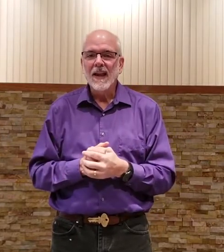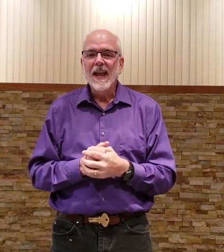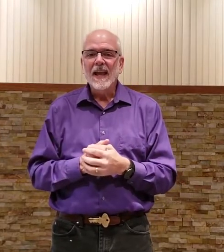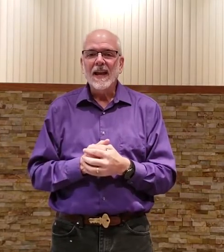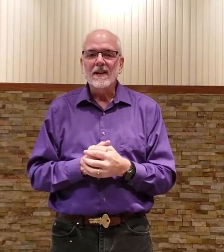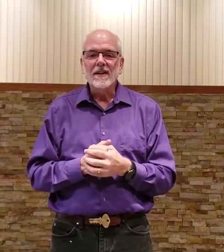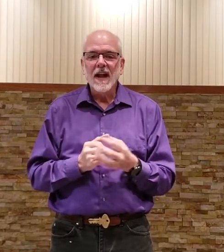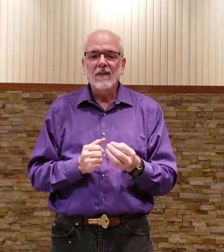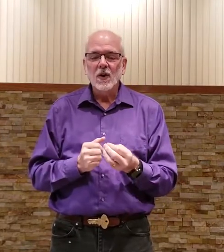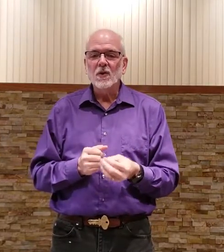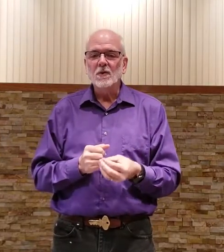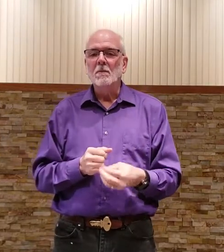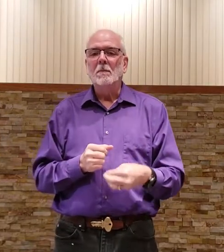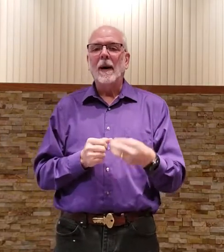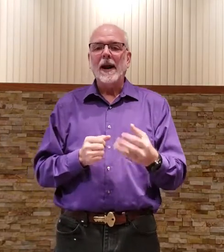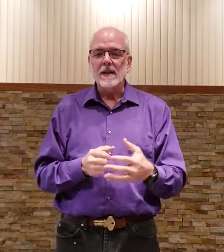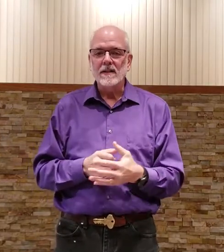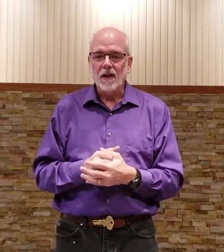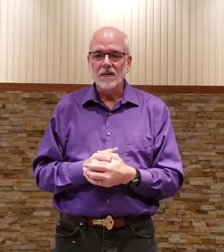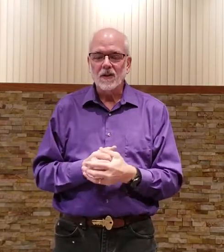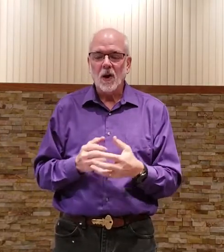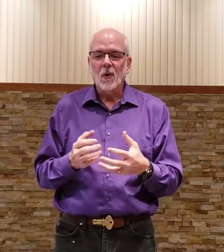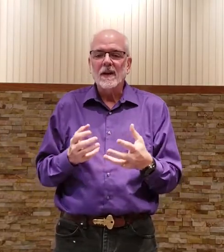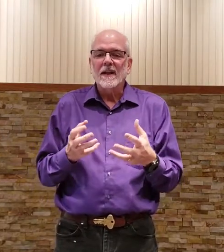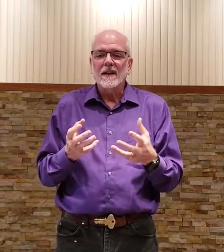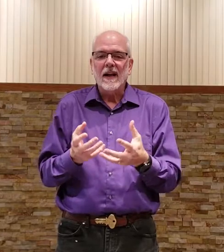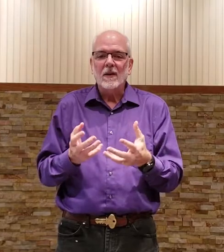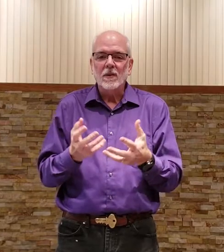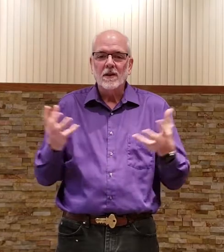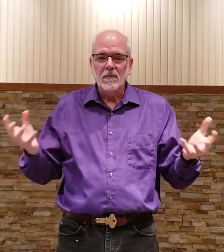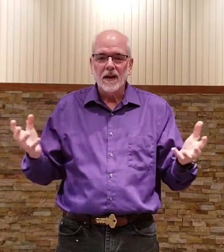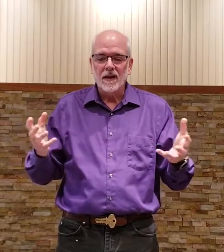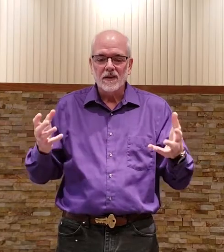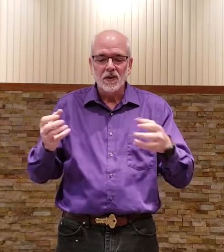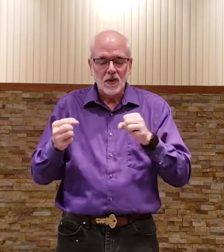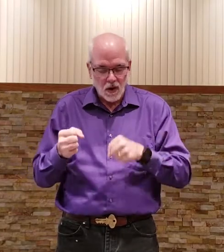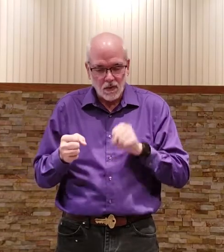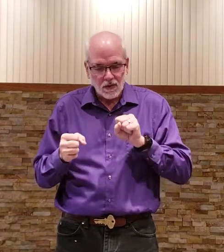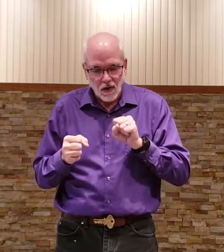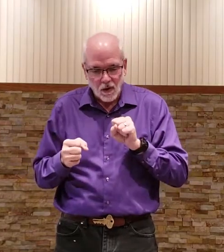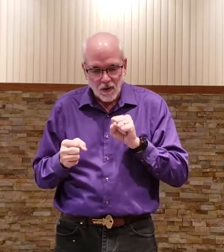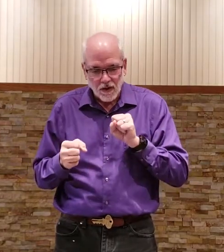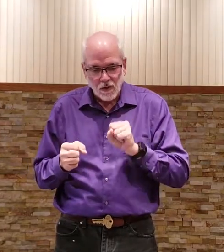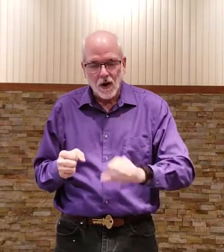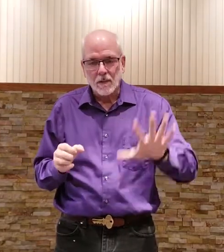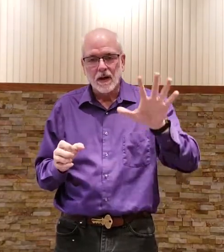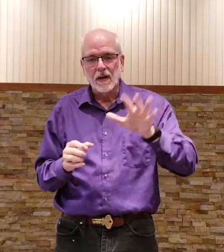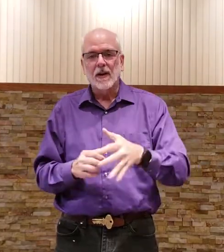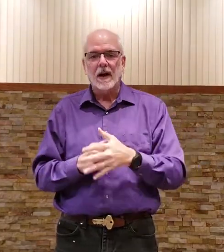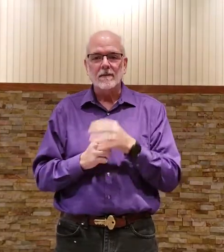it never used by itself it's always connected with something else so you can almost always drop it leave it out